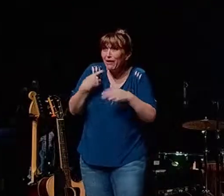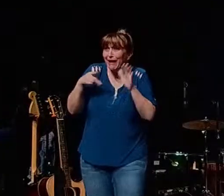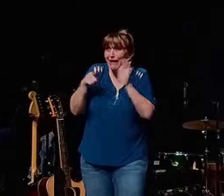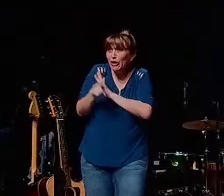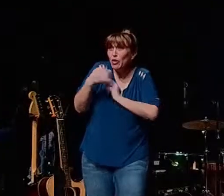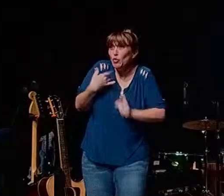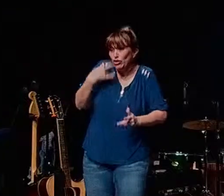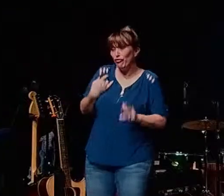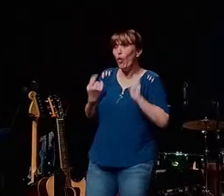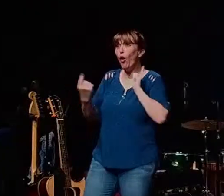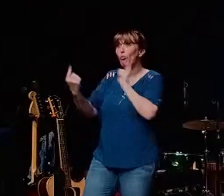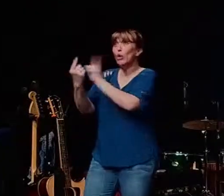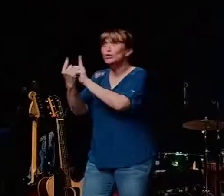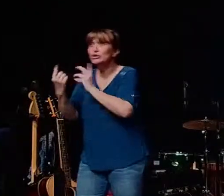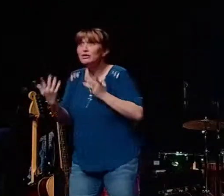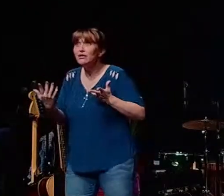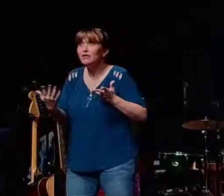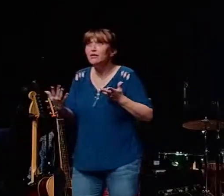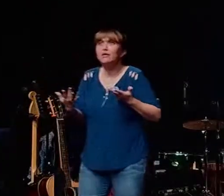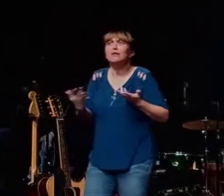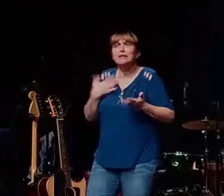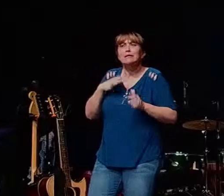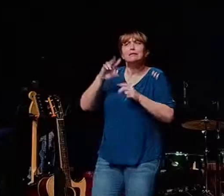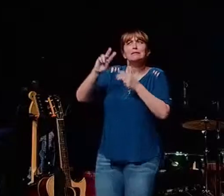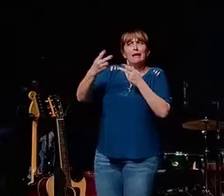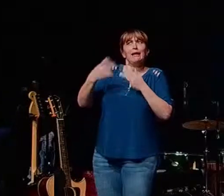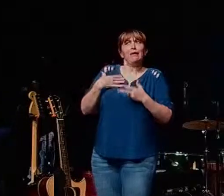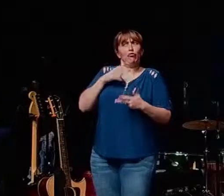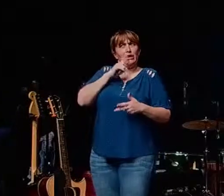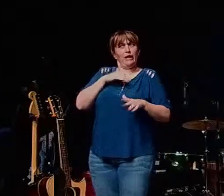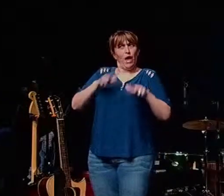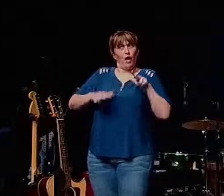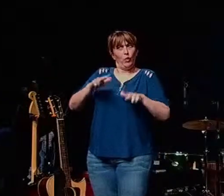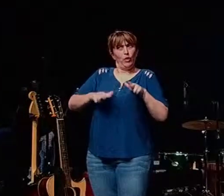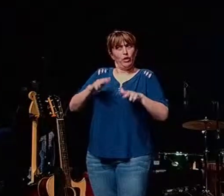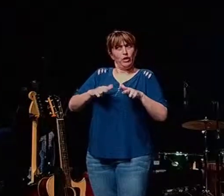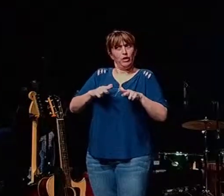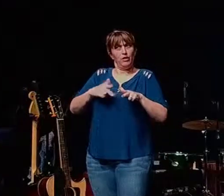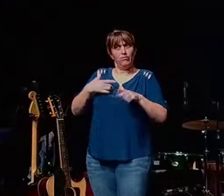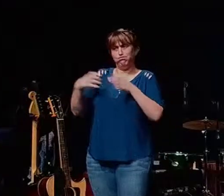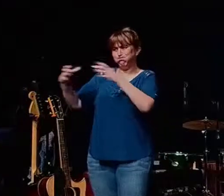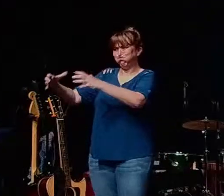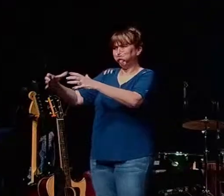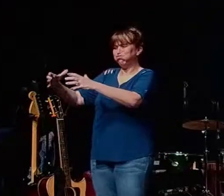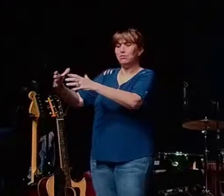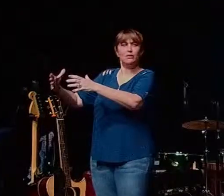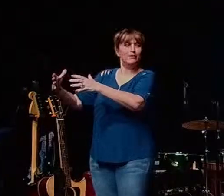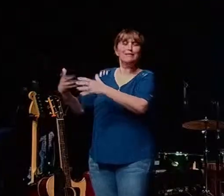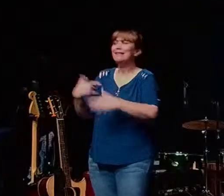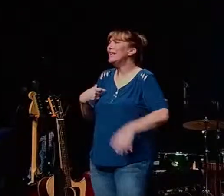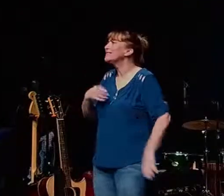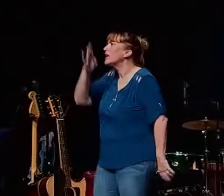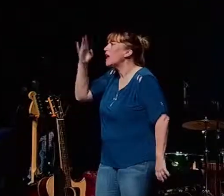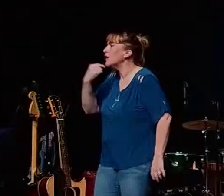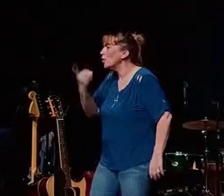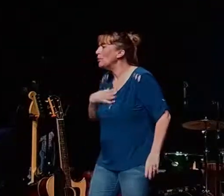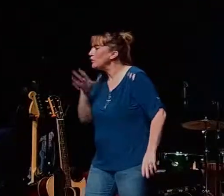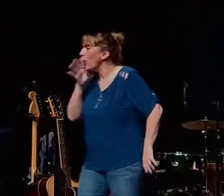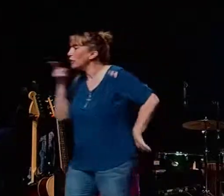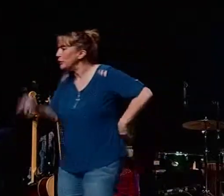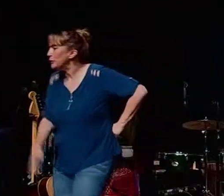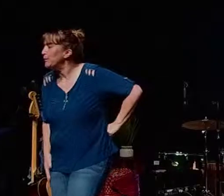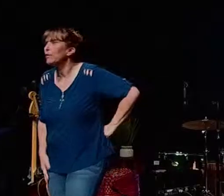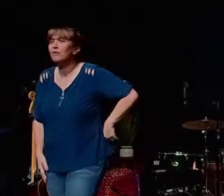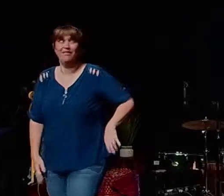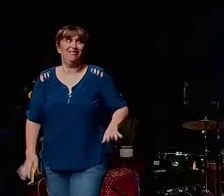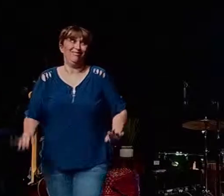approaching the chariot second it's really awkward don't you think god told me to speak to you so you're